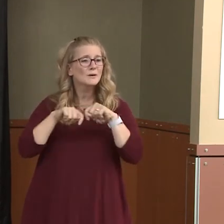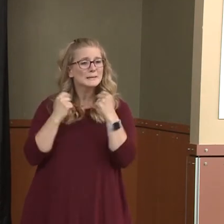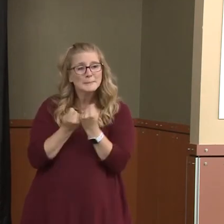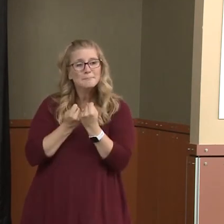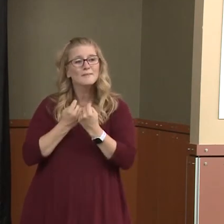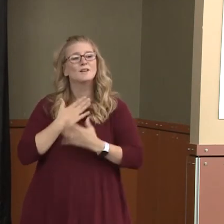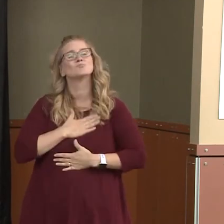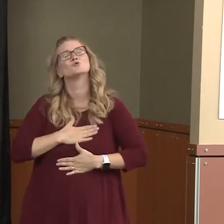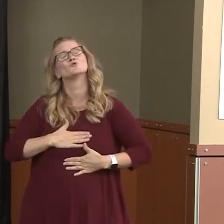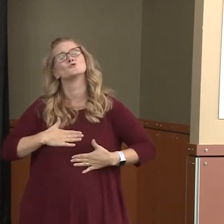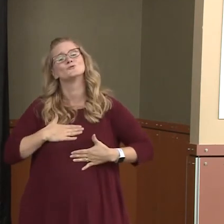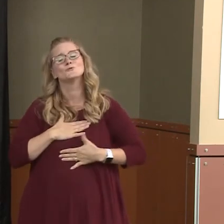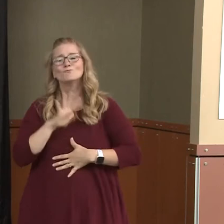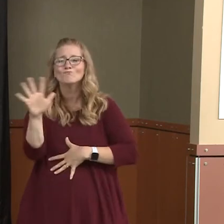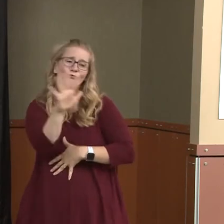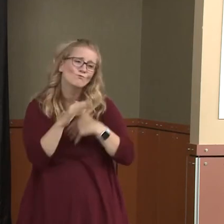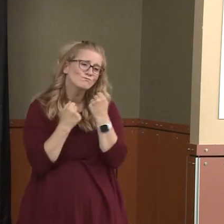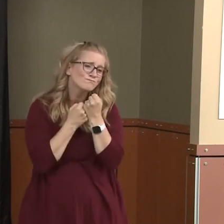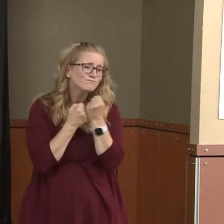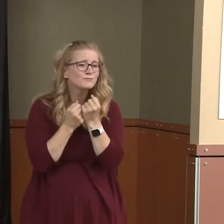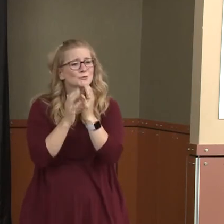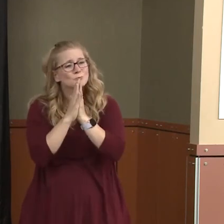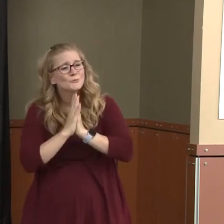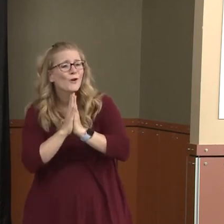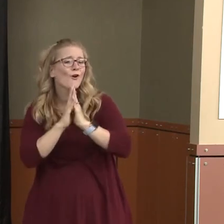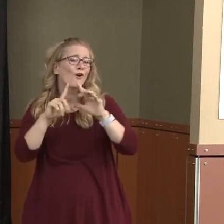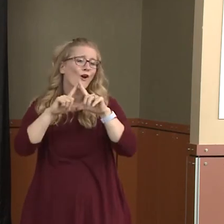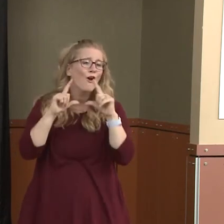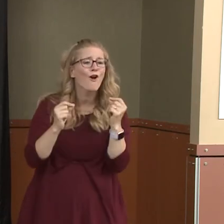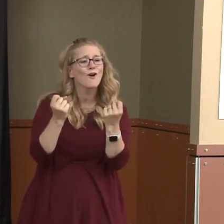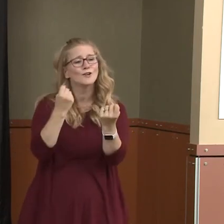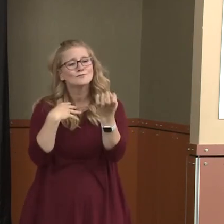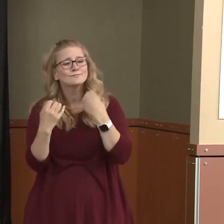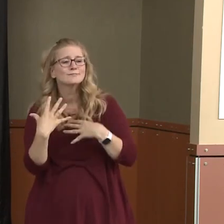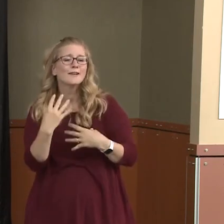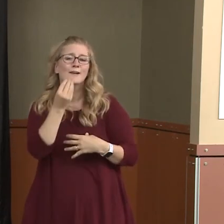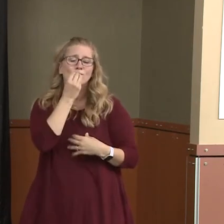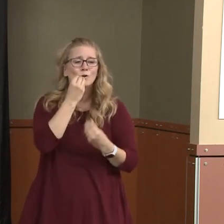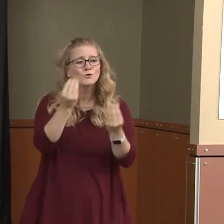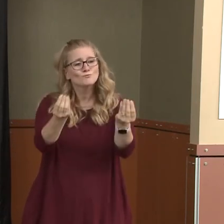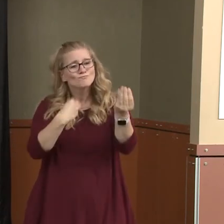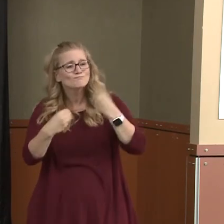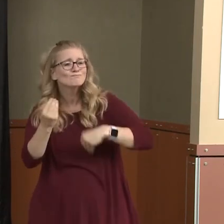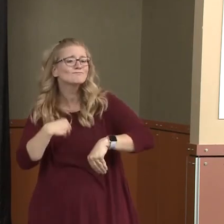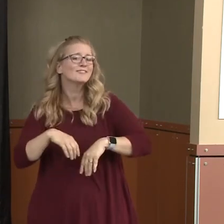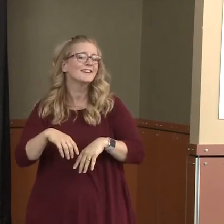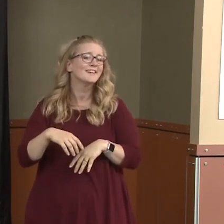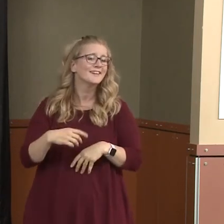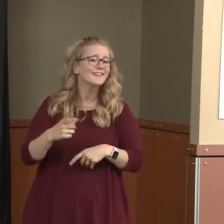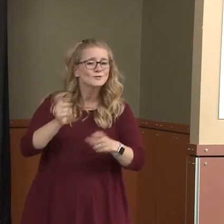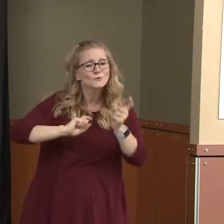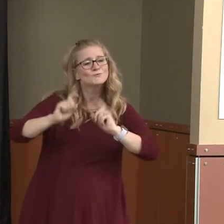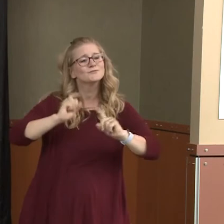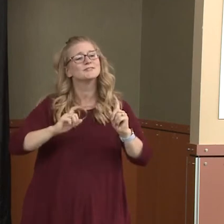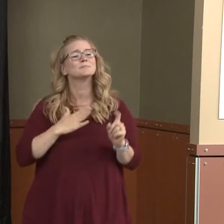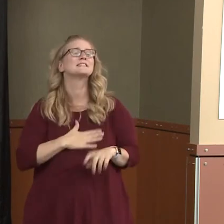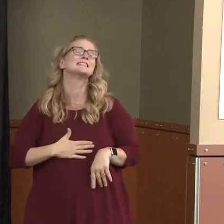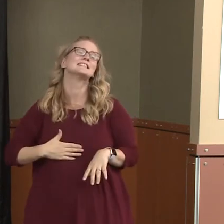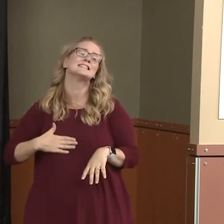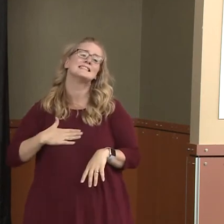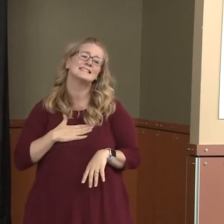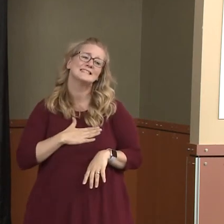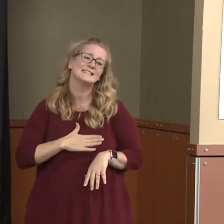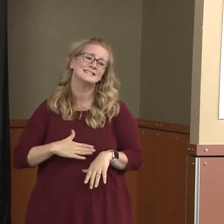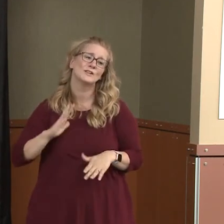well wishes, the prayers, the cards, the donations, of food, and other things that have come our way. But let's please as a community not use